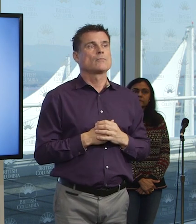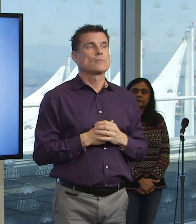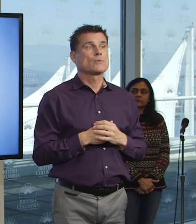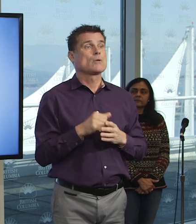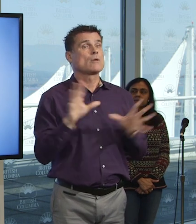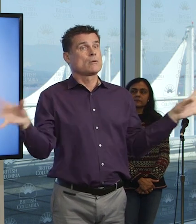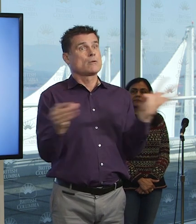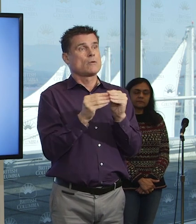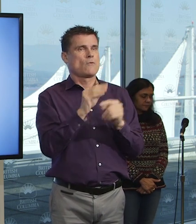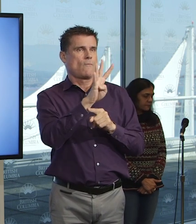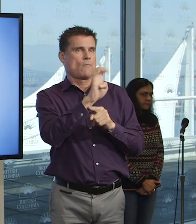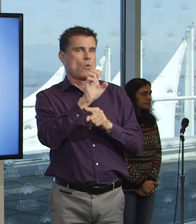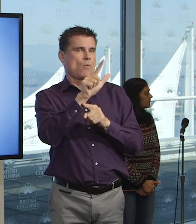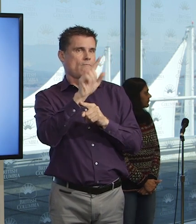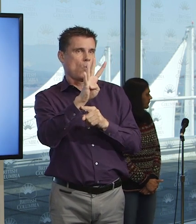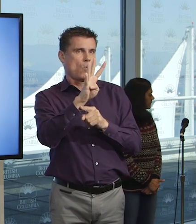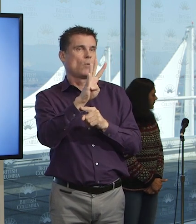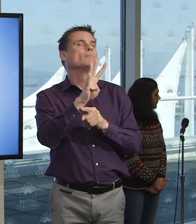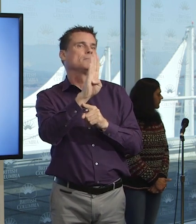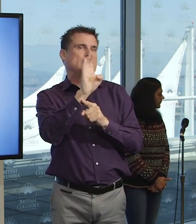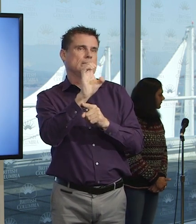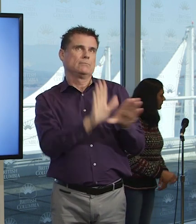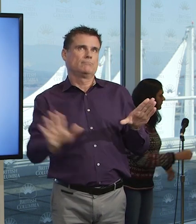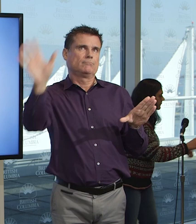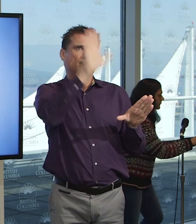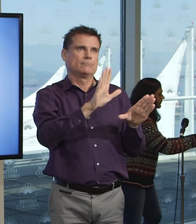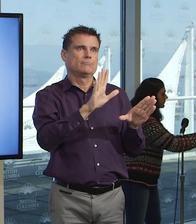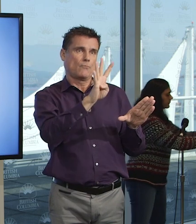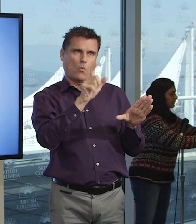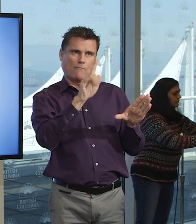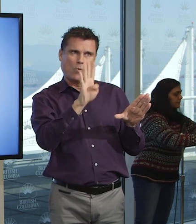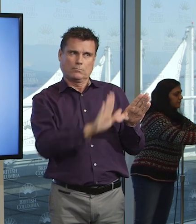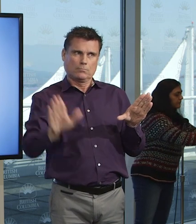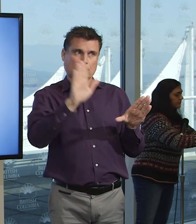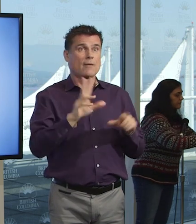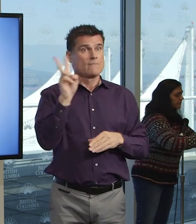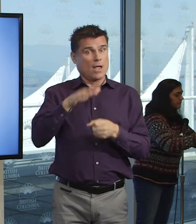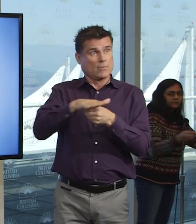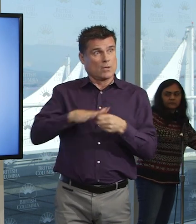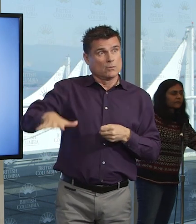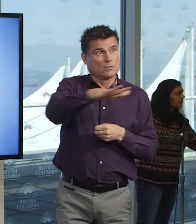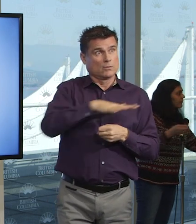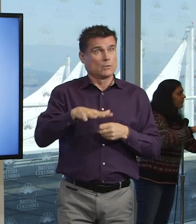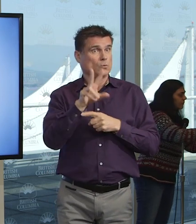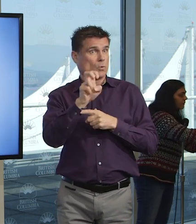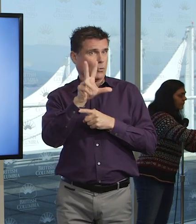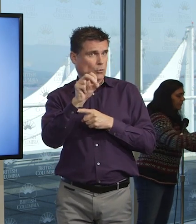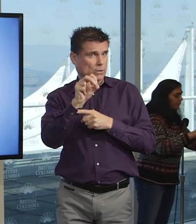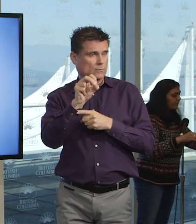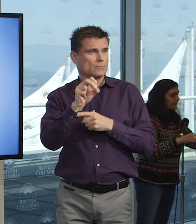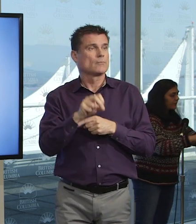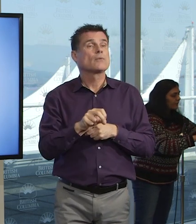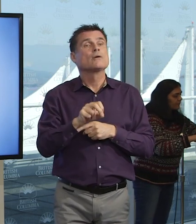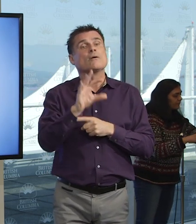have tested positive for this disease. That is 230 in Vancouver Coastal Health, 126